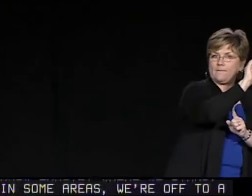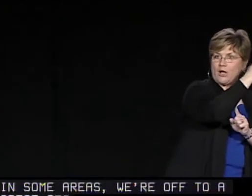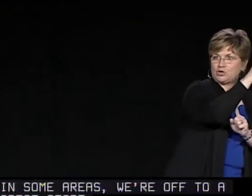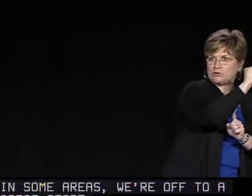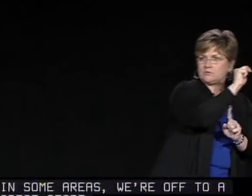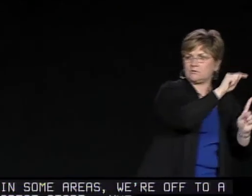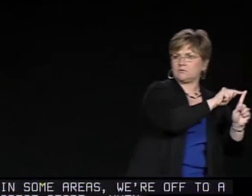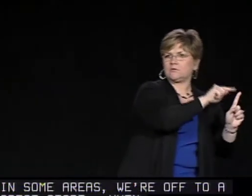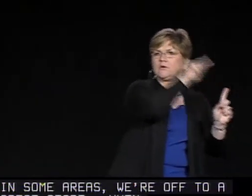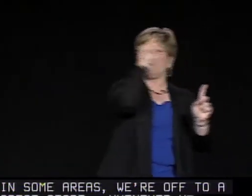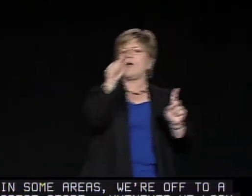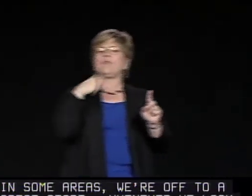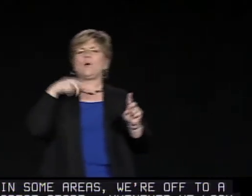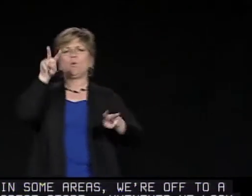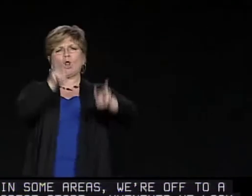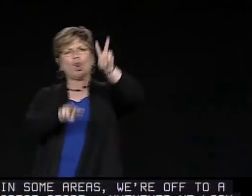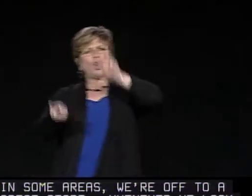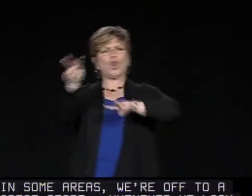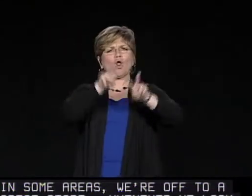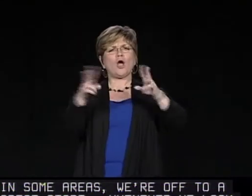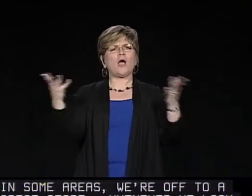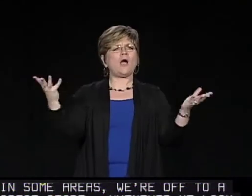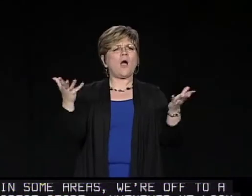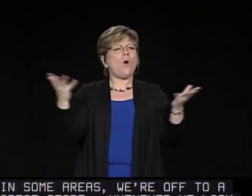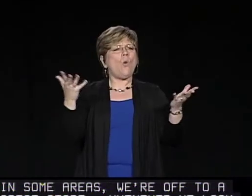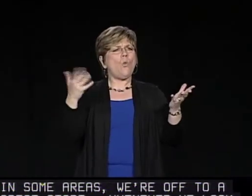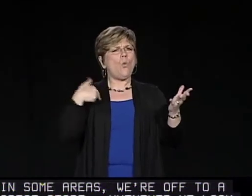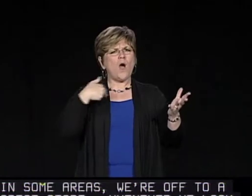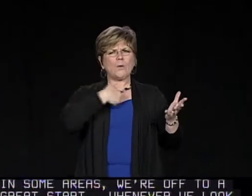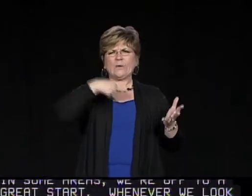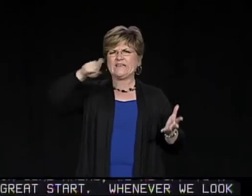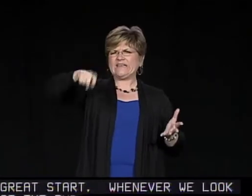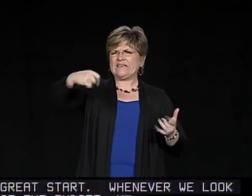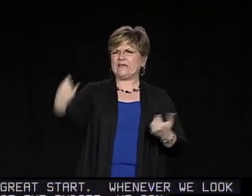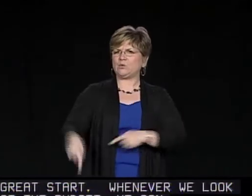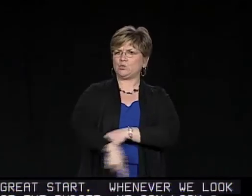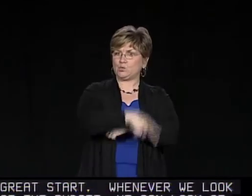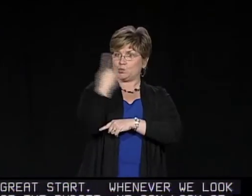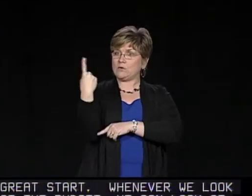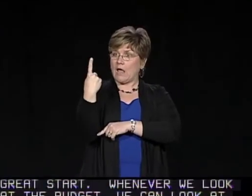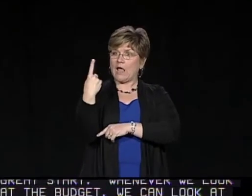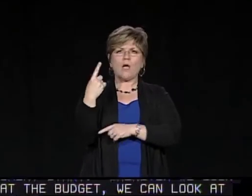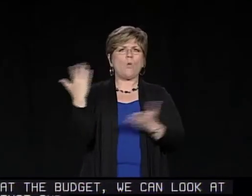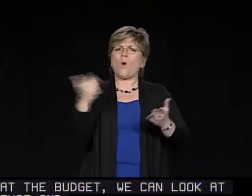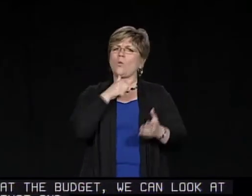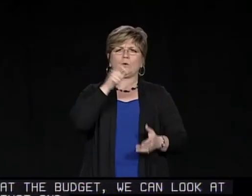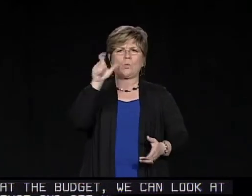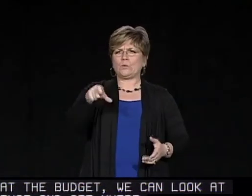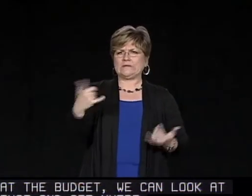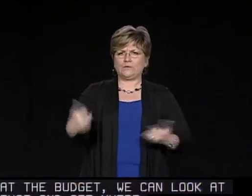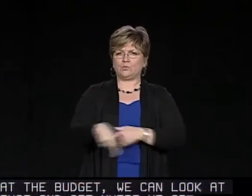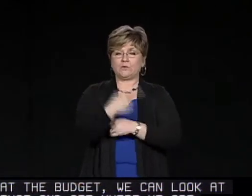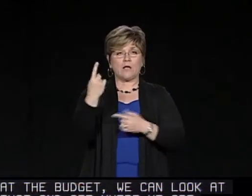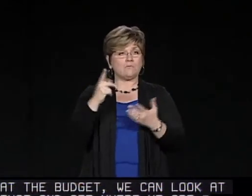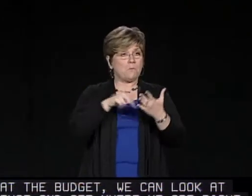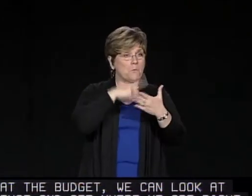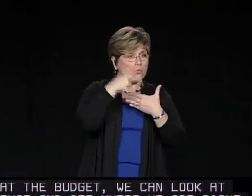we can look at that and see where we are right now. And then what we need today.